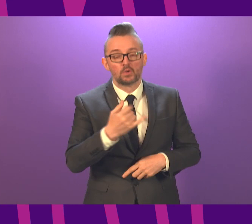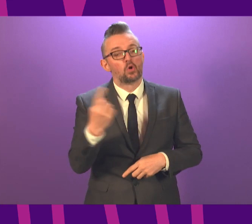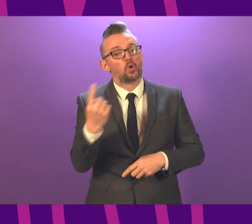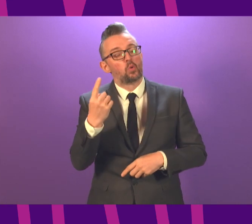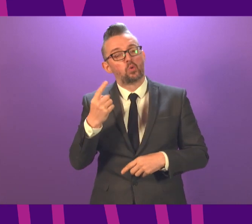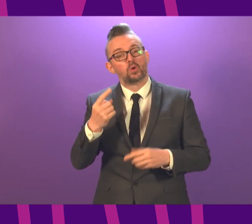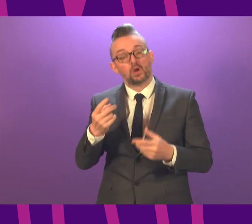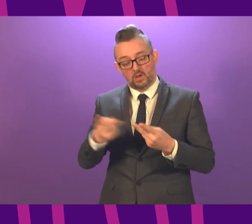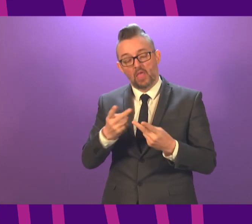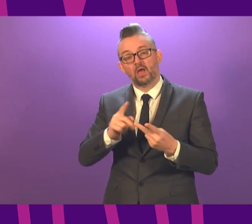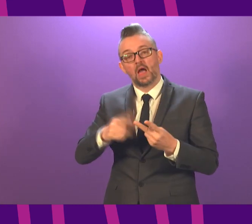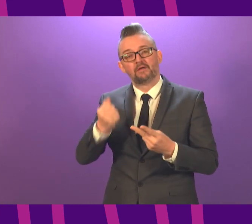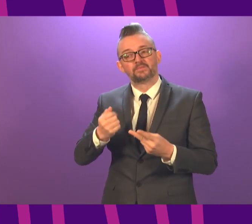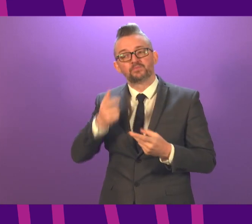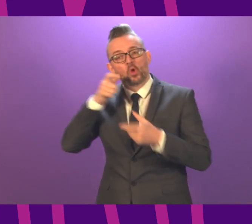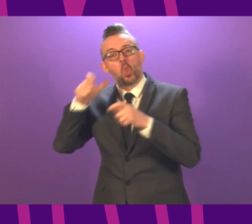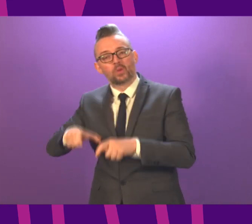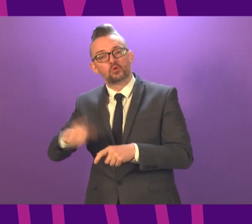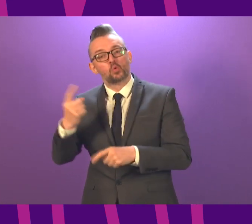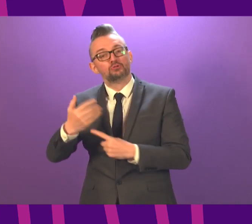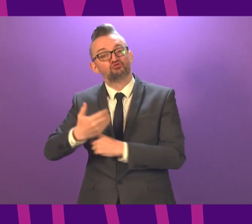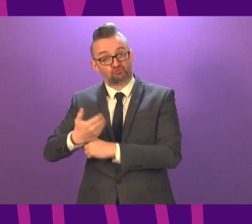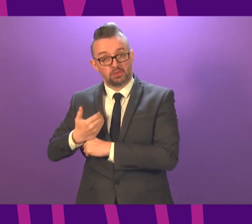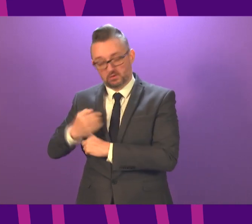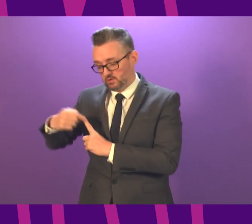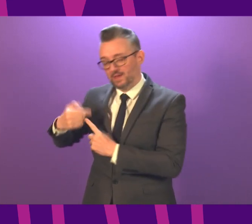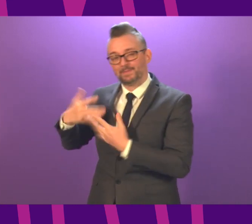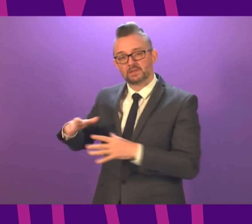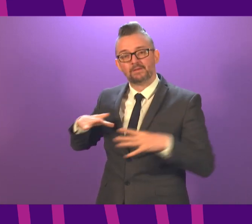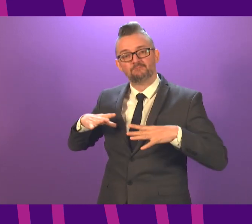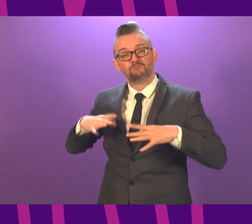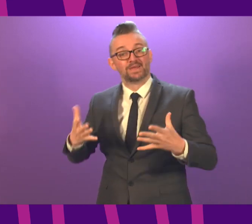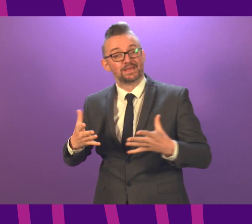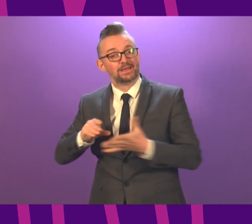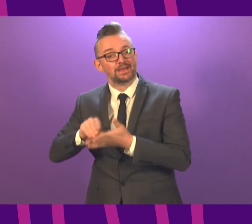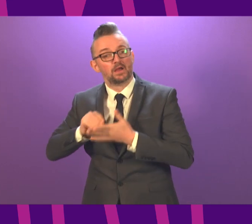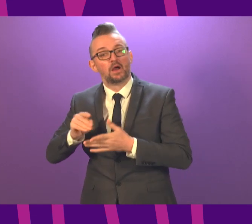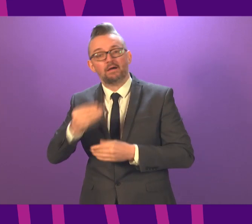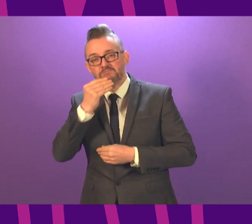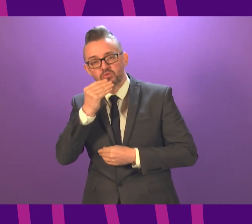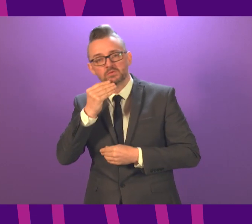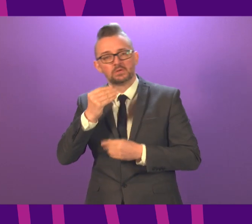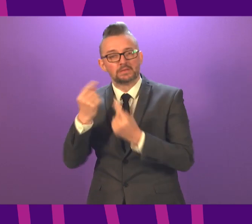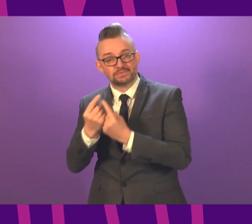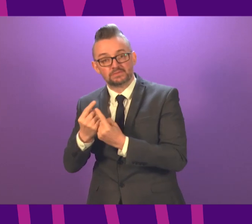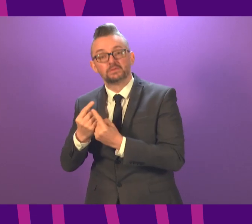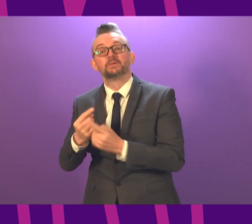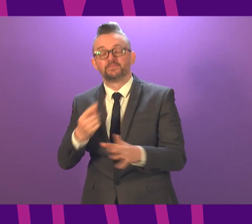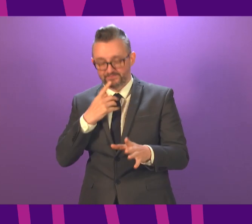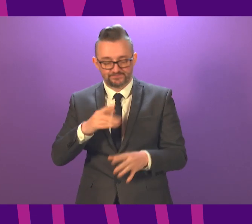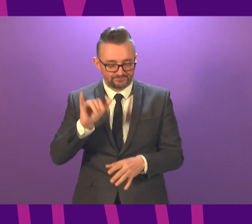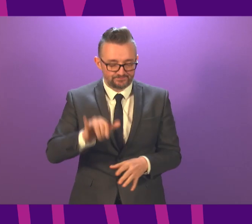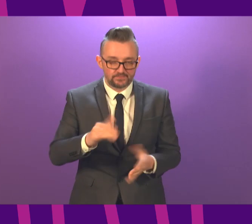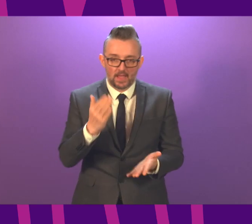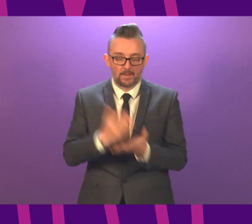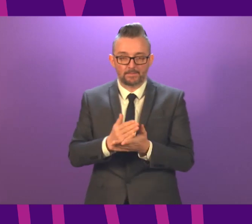shielding received free food and essential items from the government. this happen again? The Prime Minister Yes, will be making sure